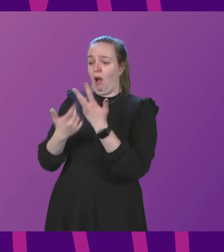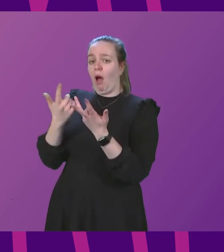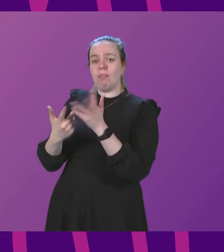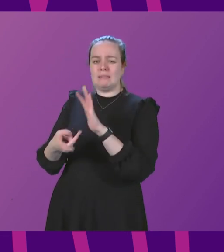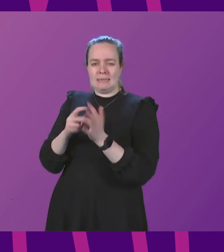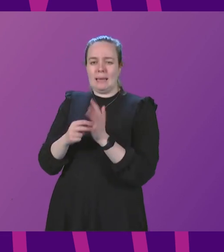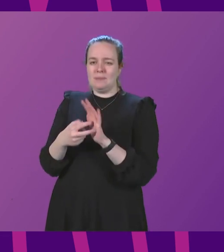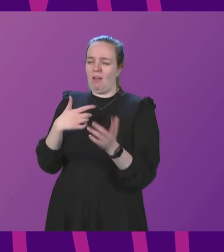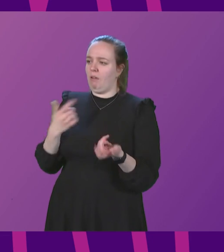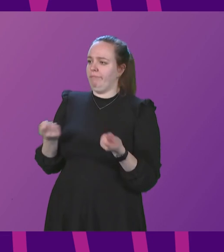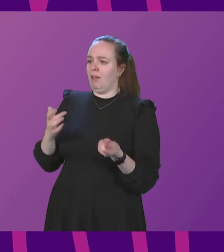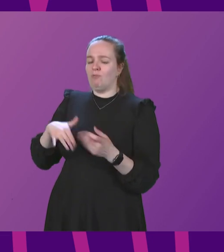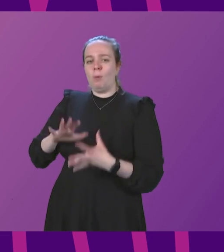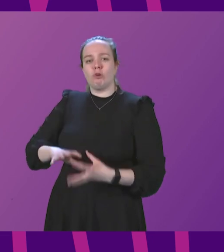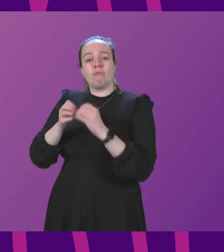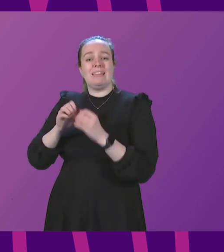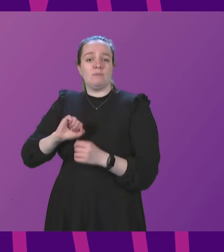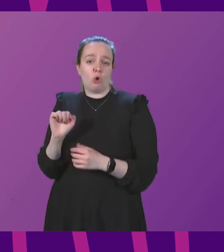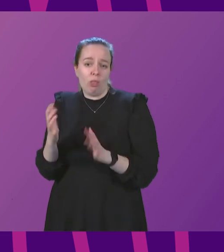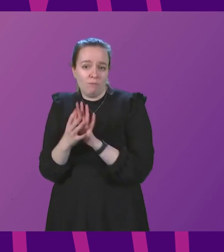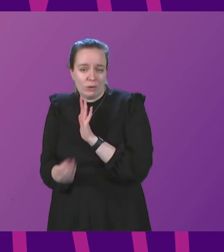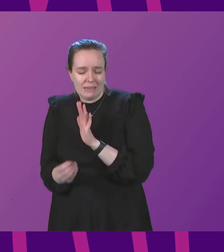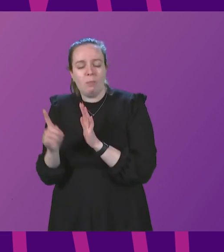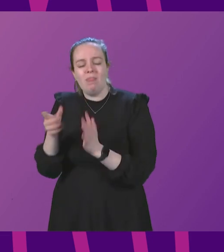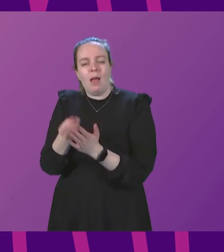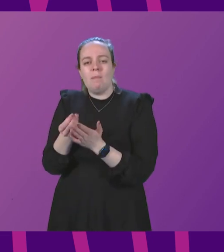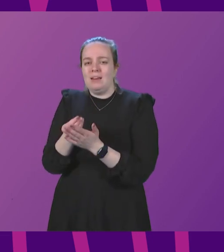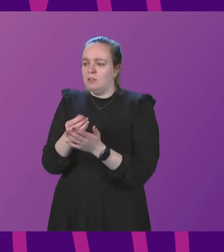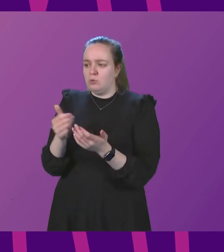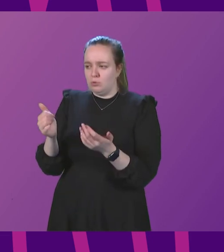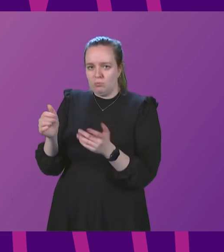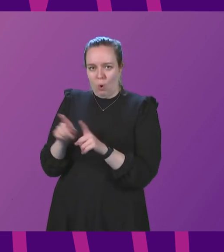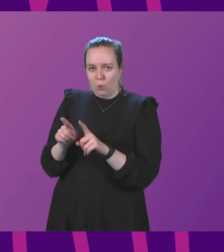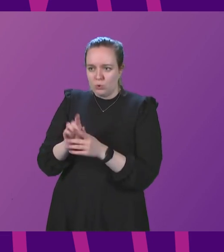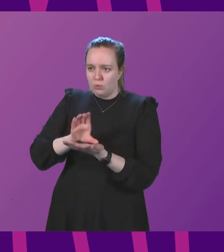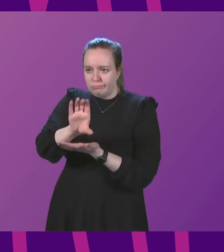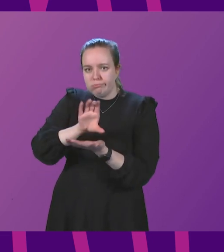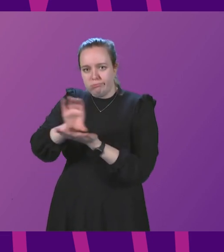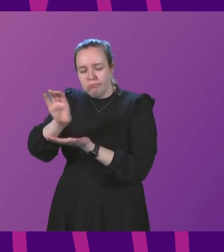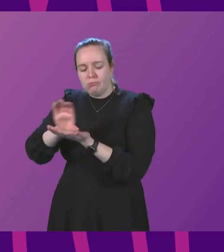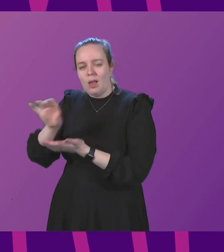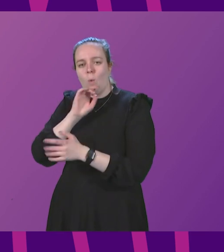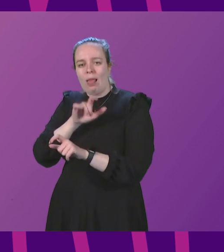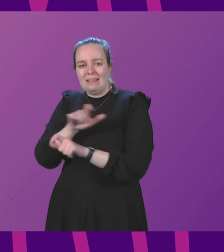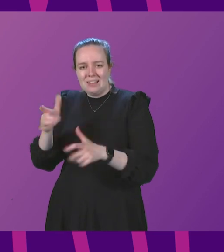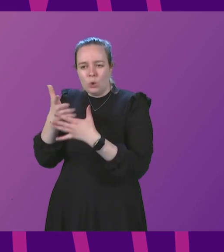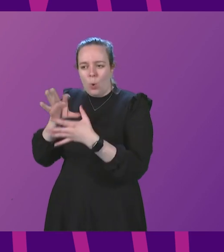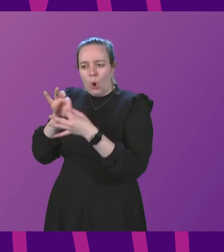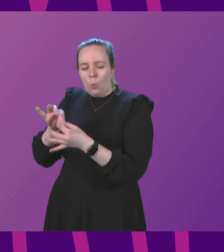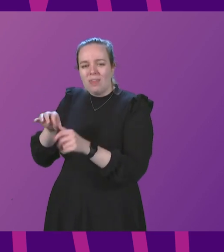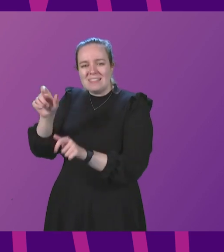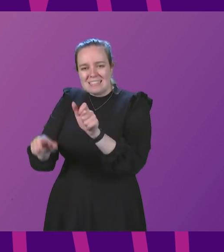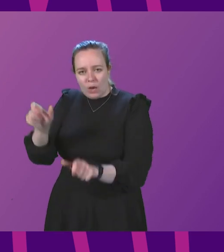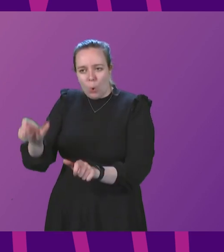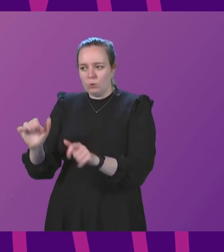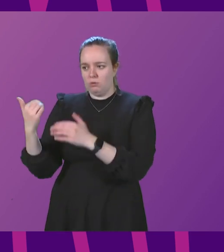course that are administered by Creative Scotland for example and that money is also flowing to businesses and we will continue to work with stakeholders